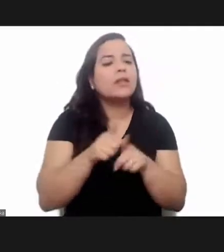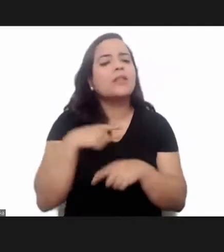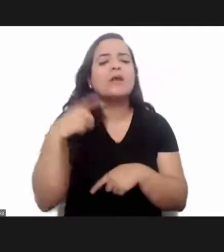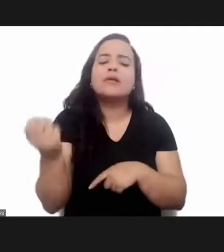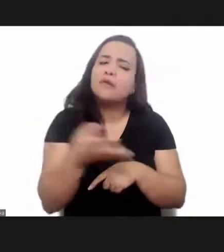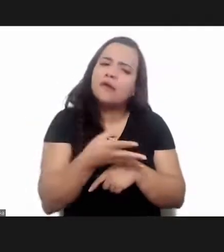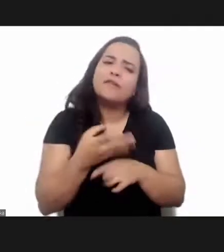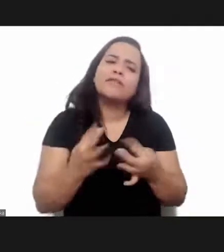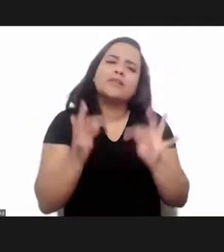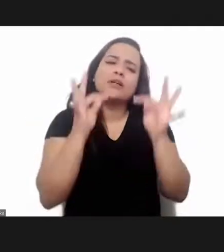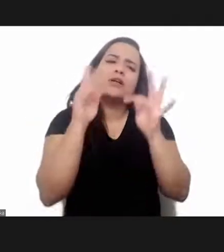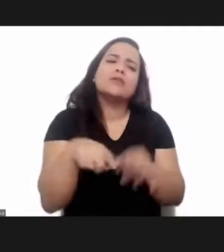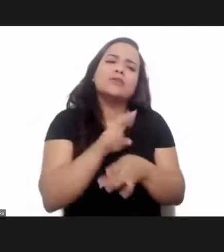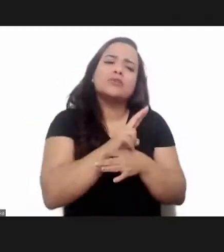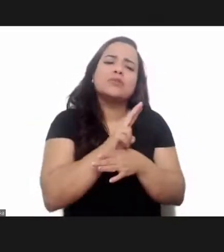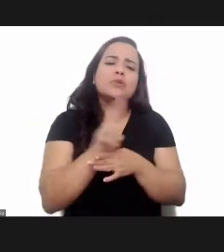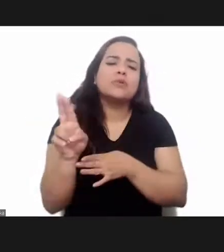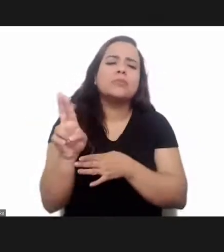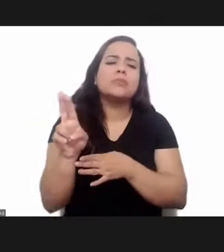called